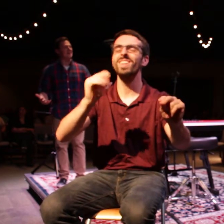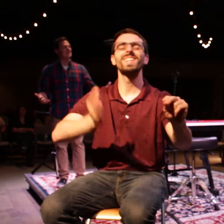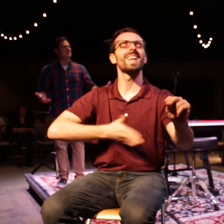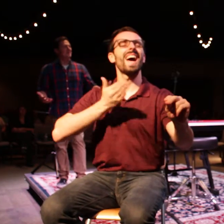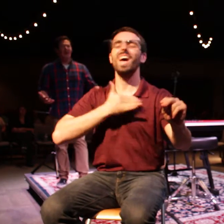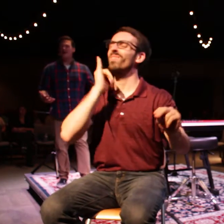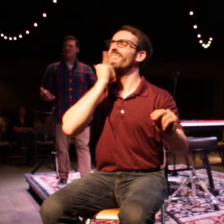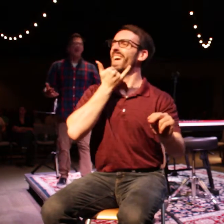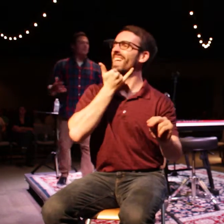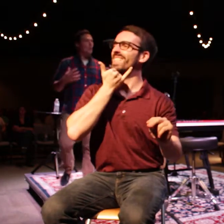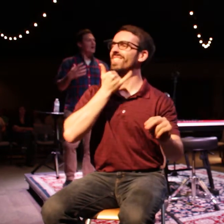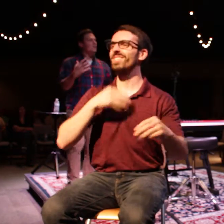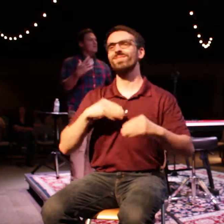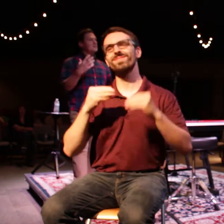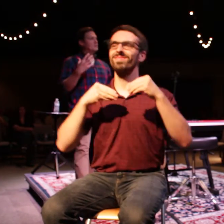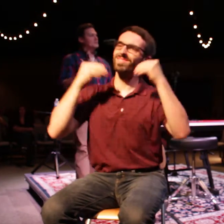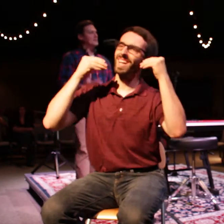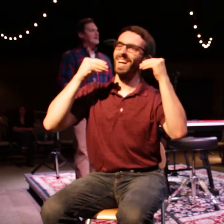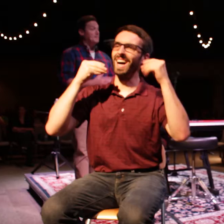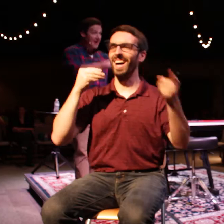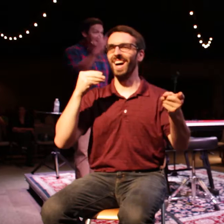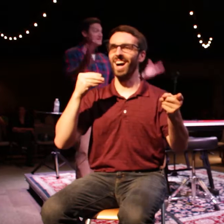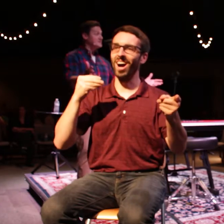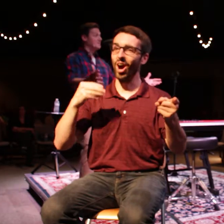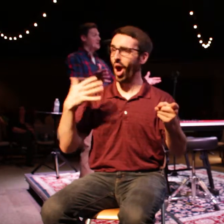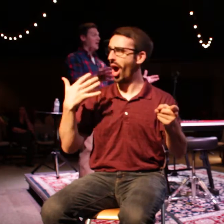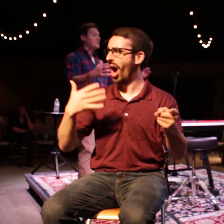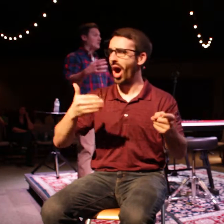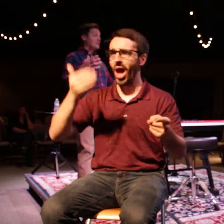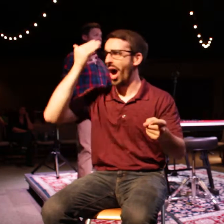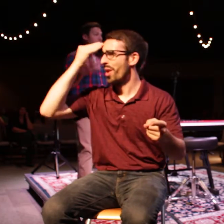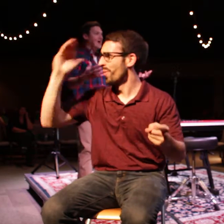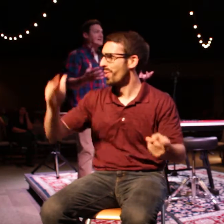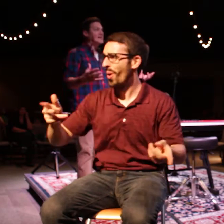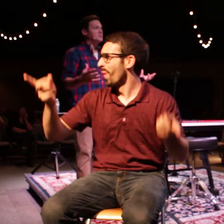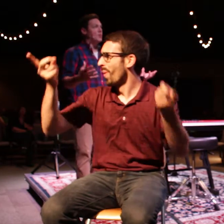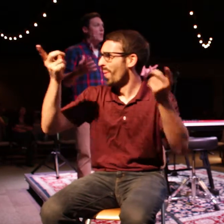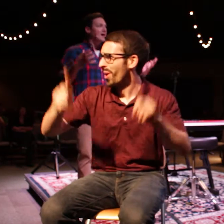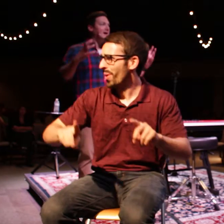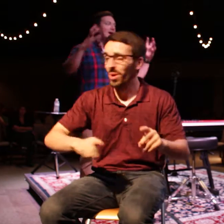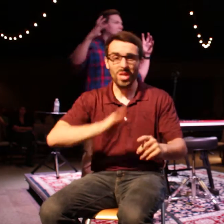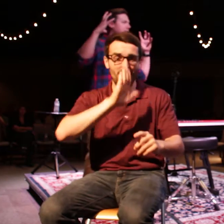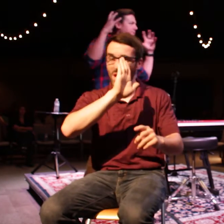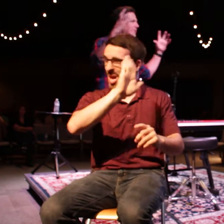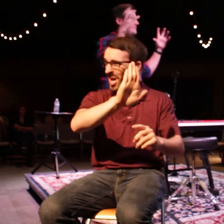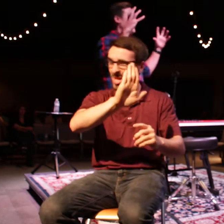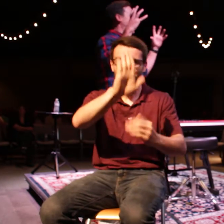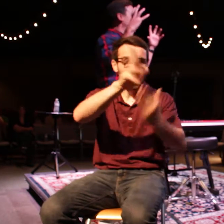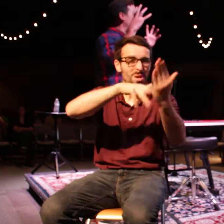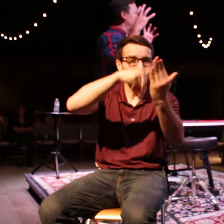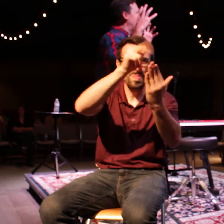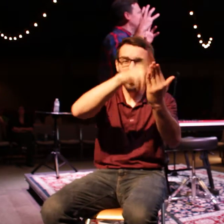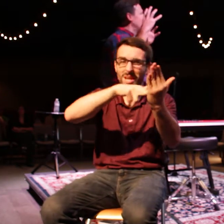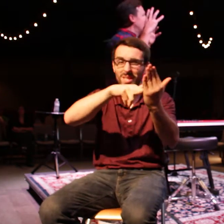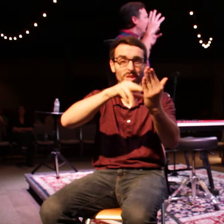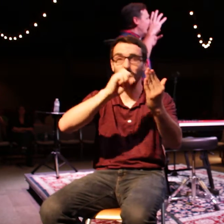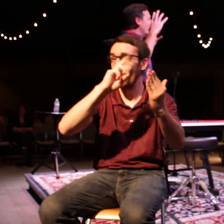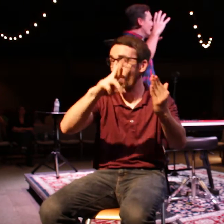I don't know what it was, if it was like the paintings themselves or if it was the fact that he was a white guy with a perfect afro or